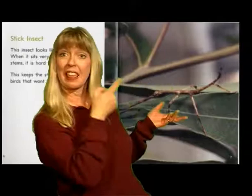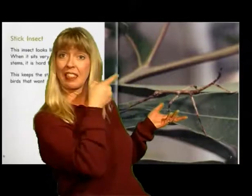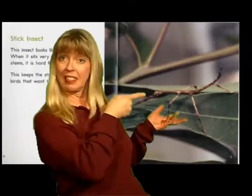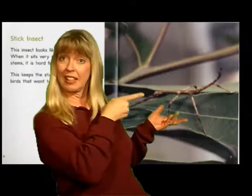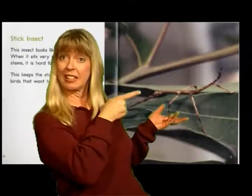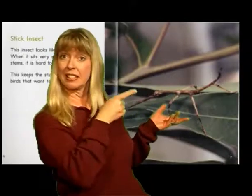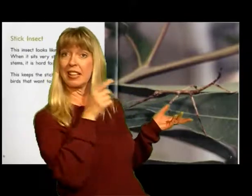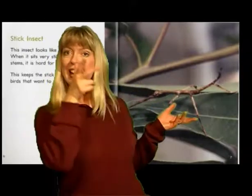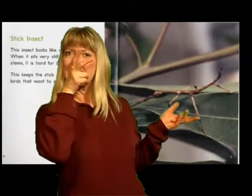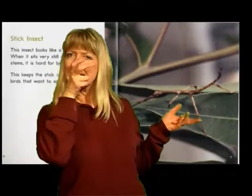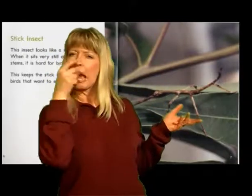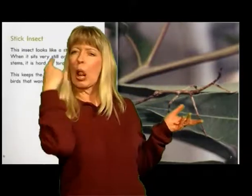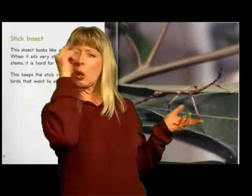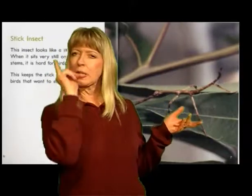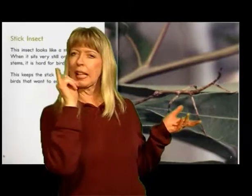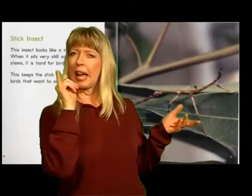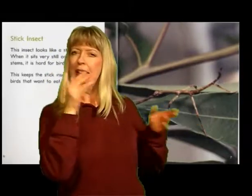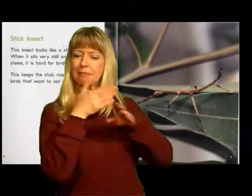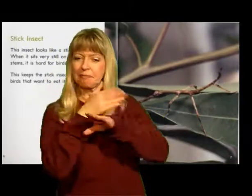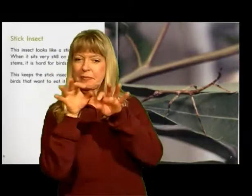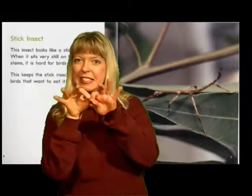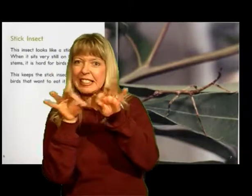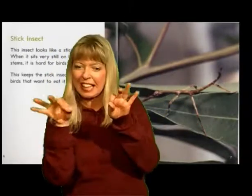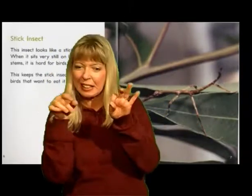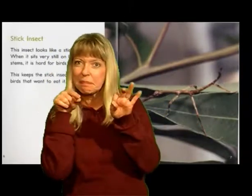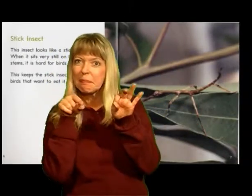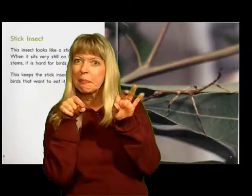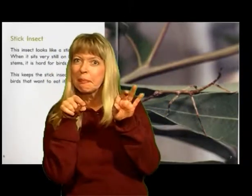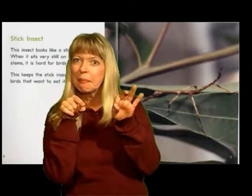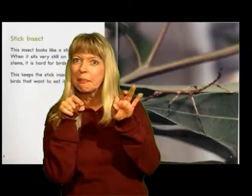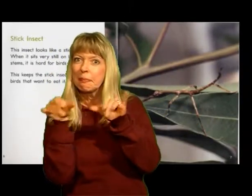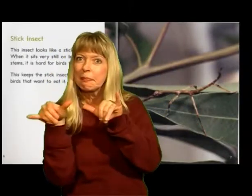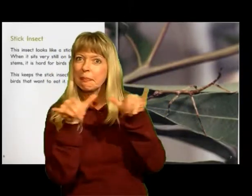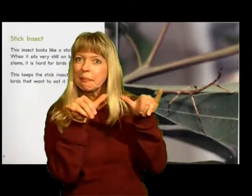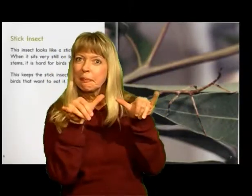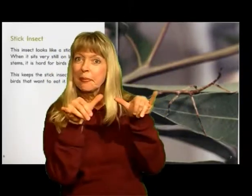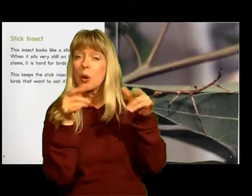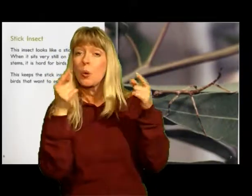Stick insect This insect looks like a stick